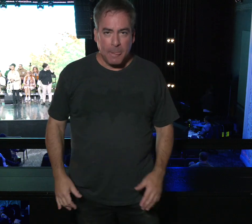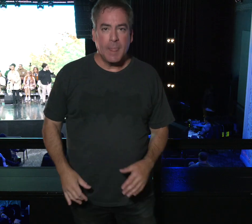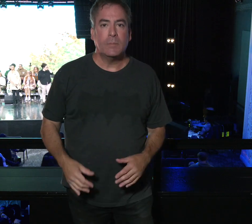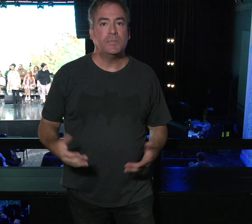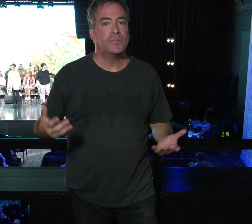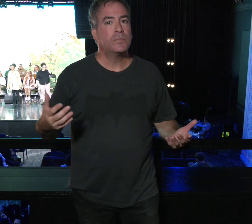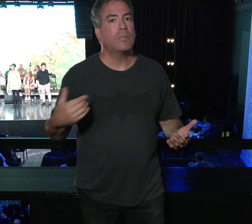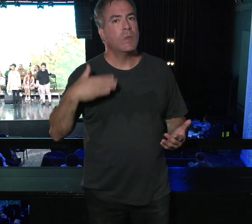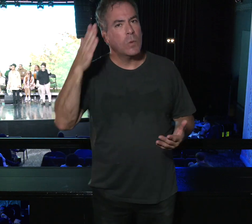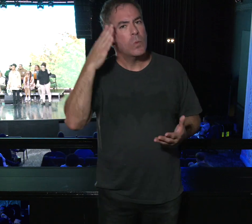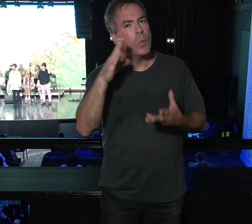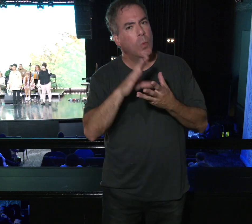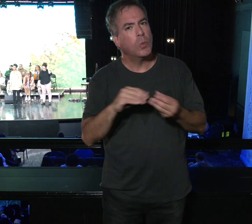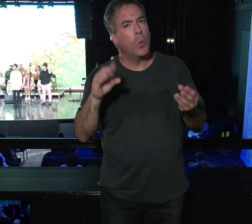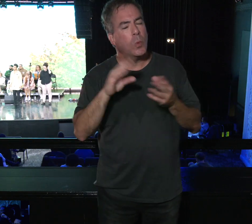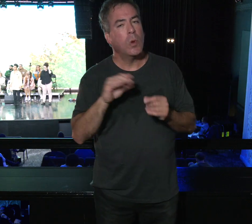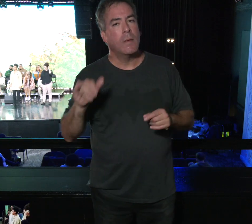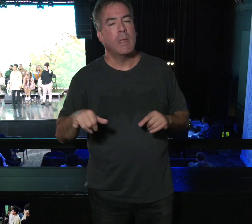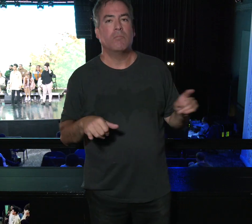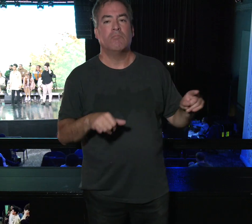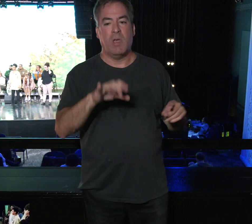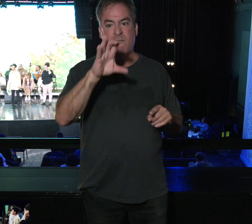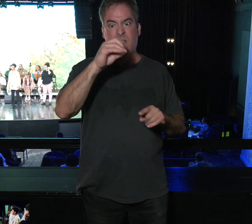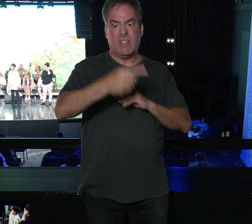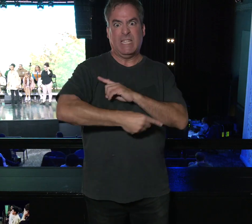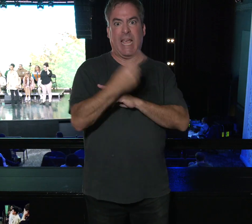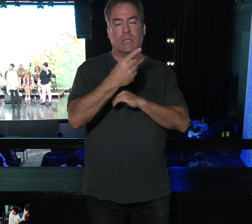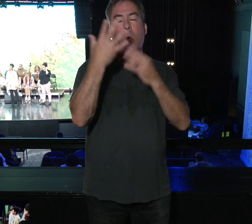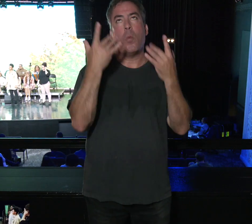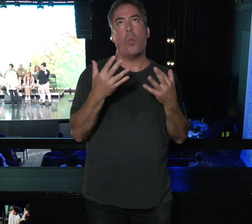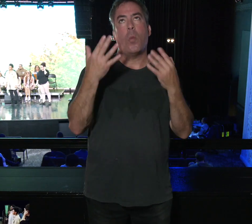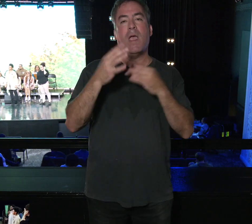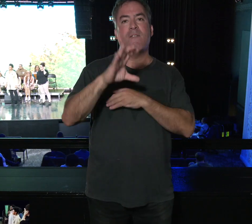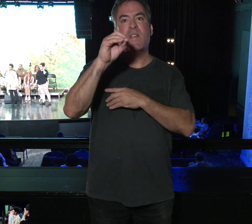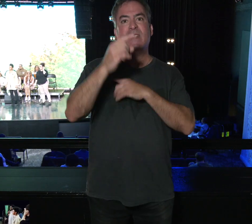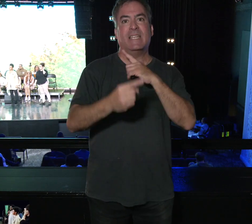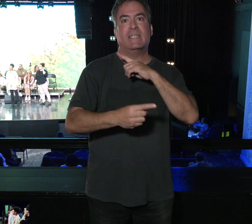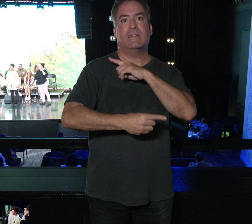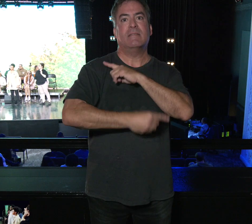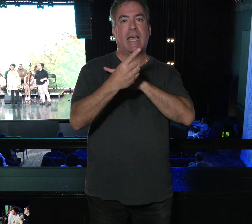So we know the story. This is Pentecost. This is 50 days. They're waiting 50 days.